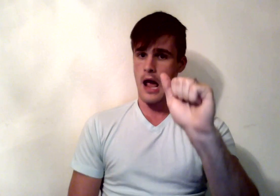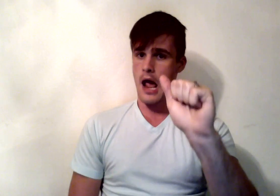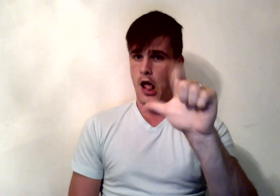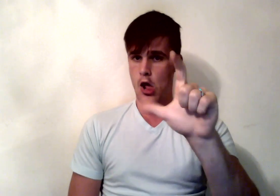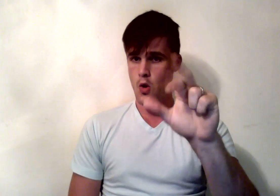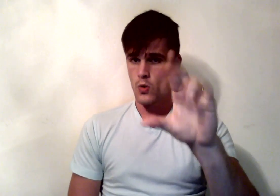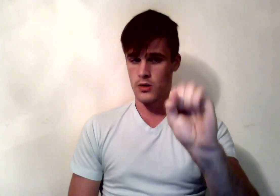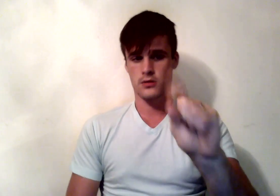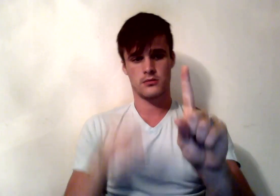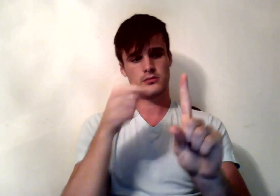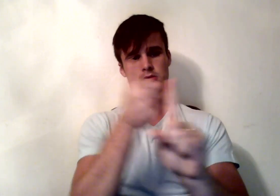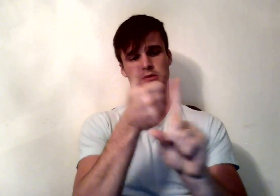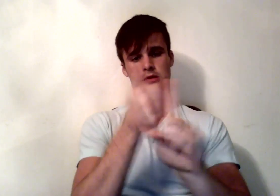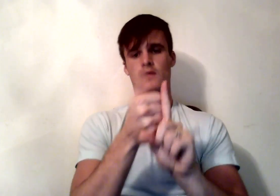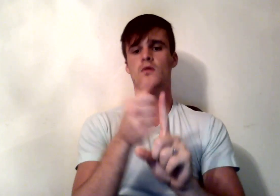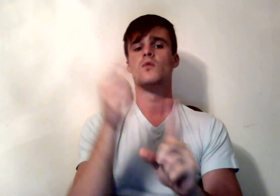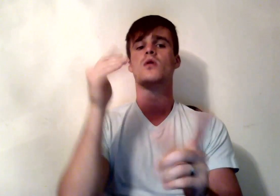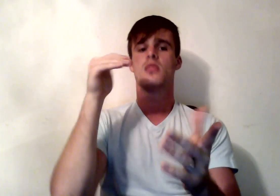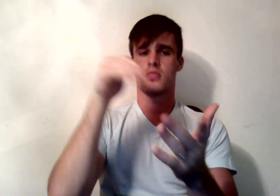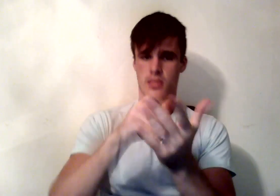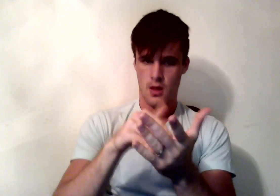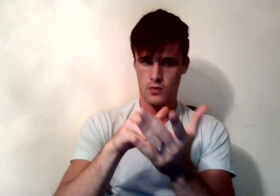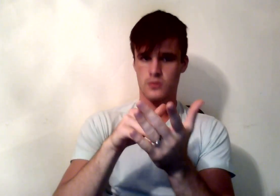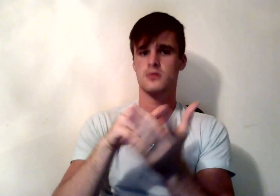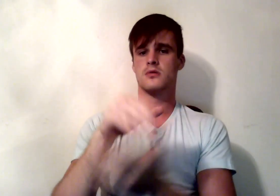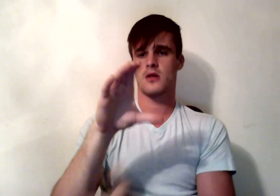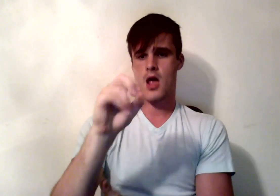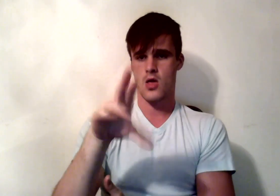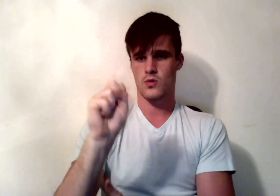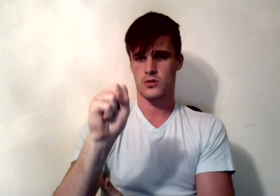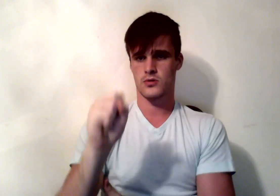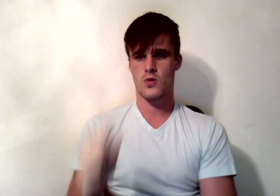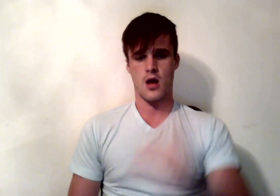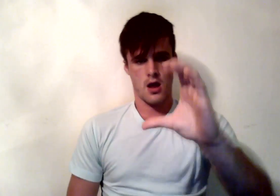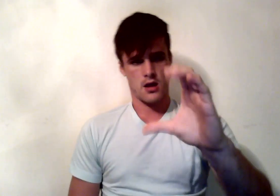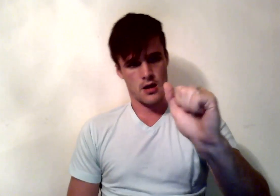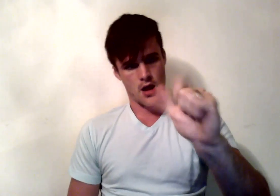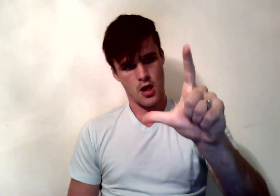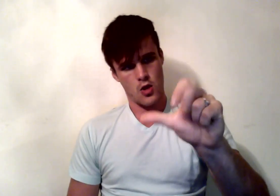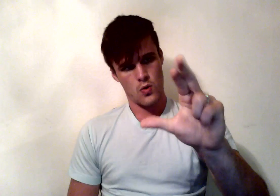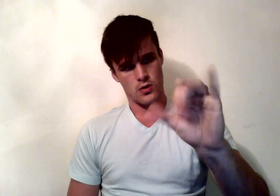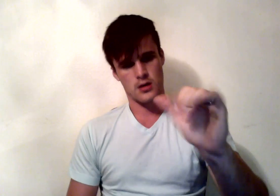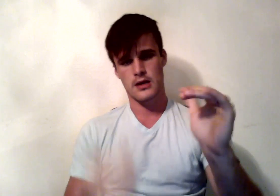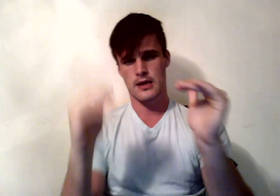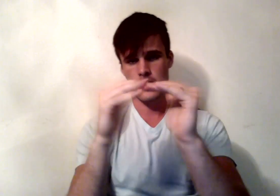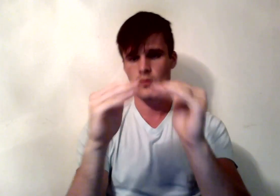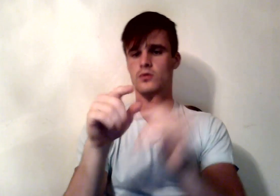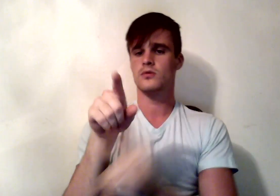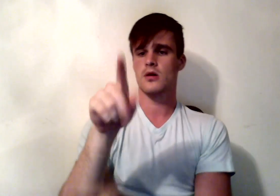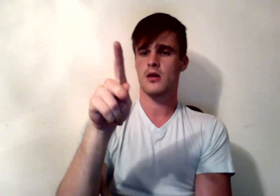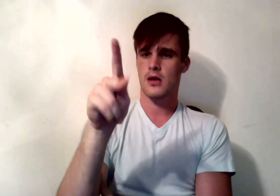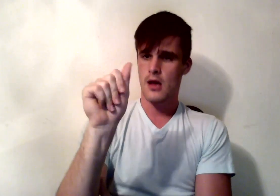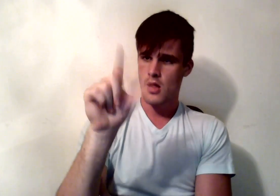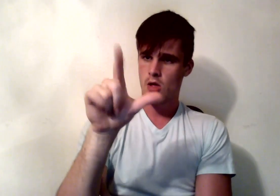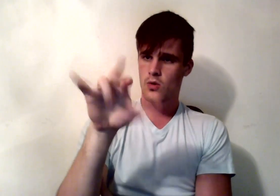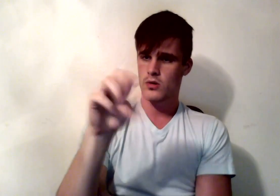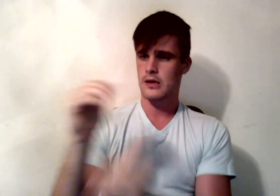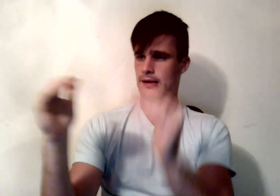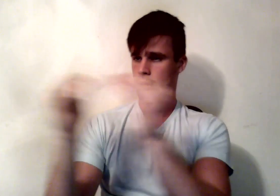kilocalorie equals 1,000 calories. Fats provide 9 calories per gram. They are a great